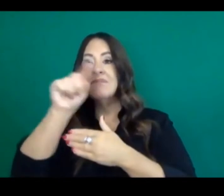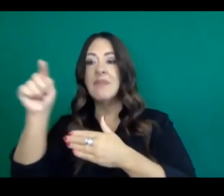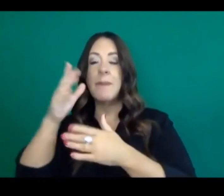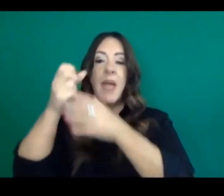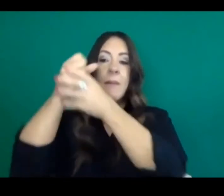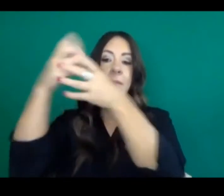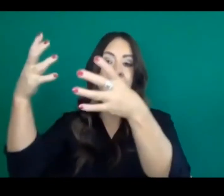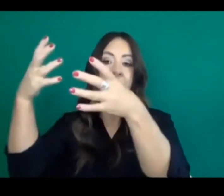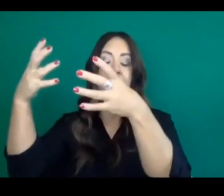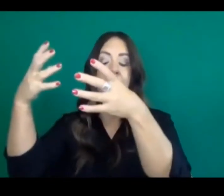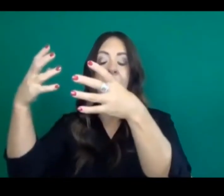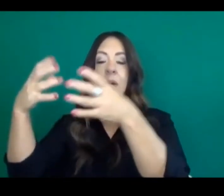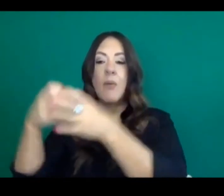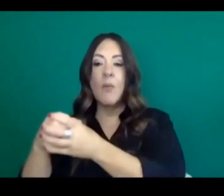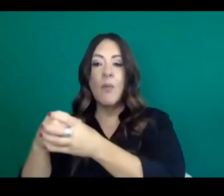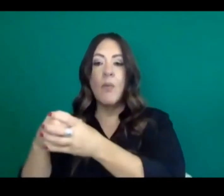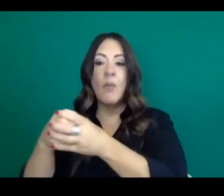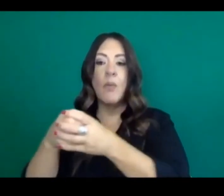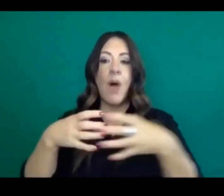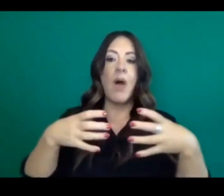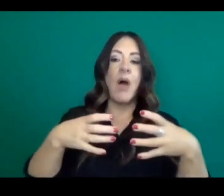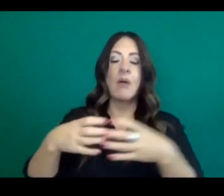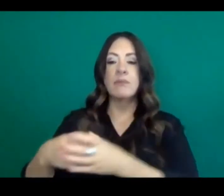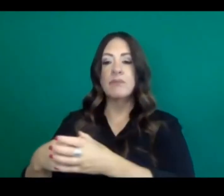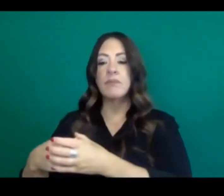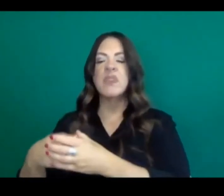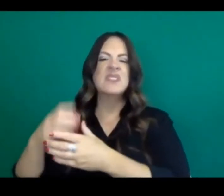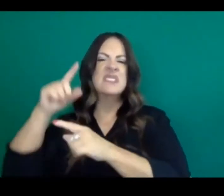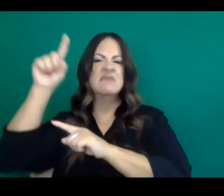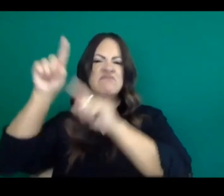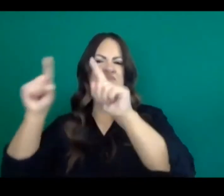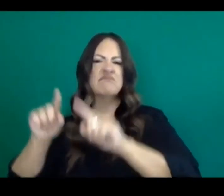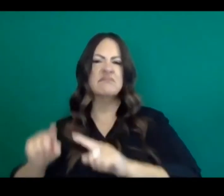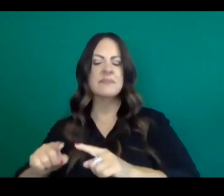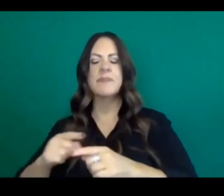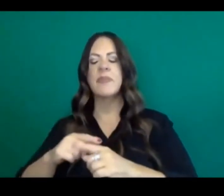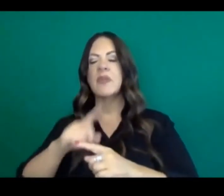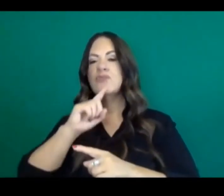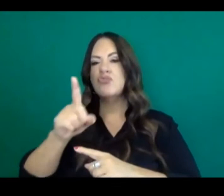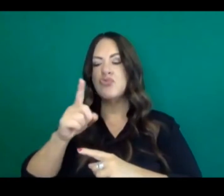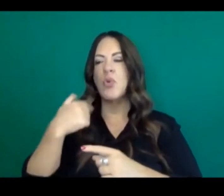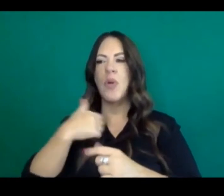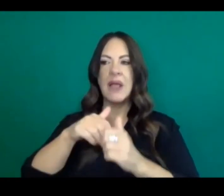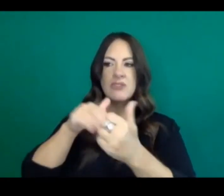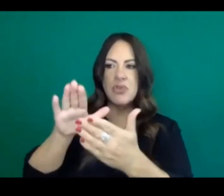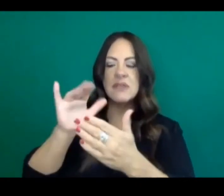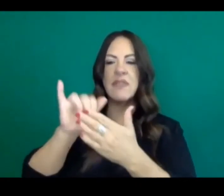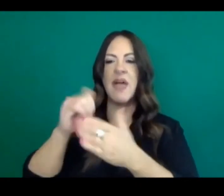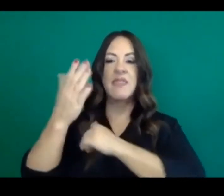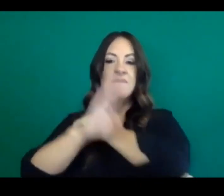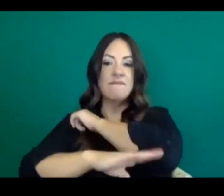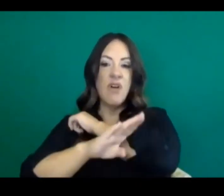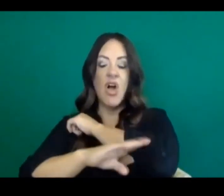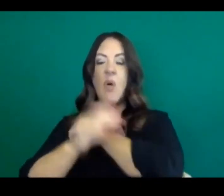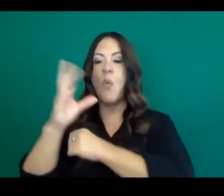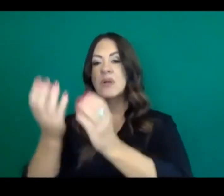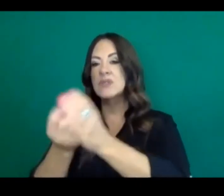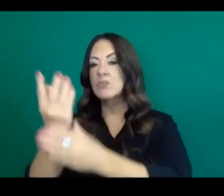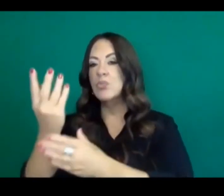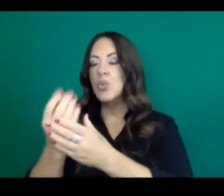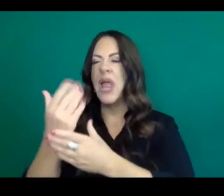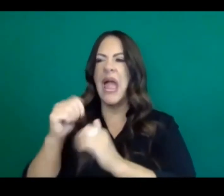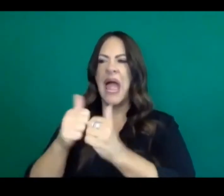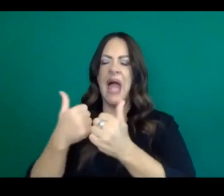than earlier in the summer and certainly the spring to address those. So even though we're going to see some